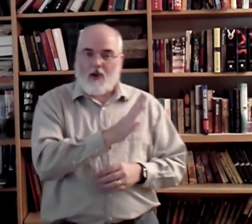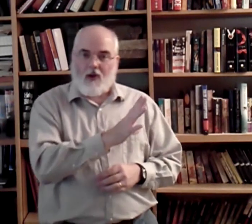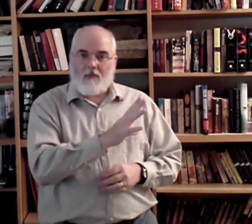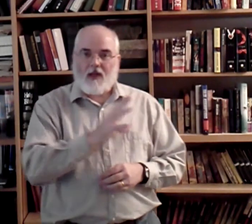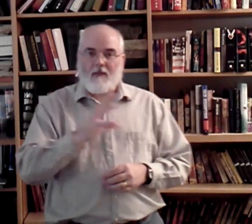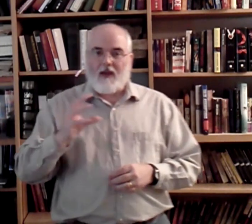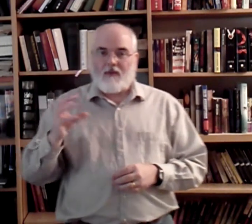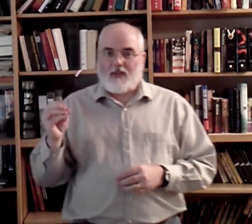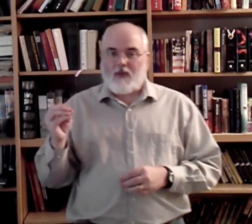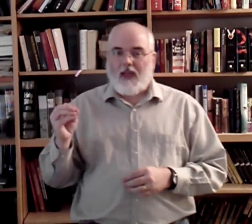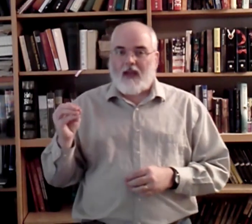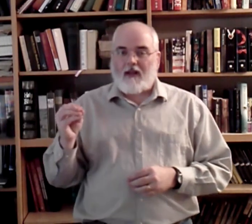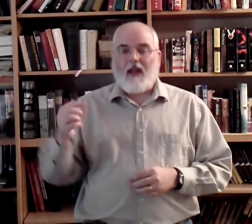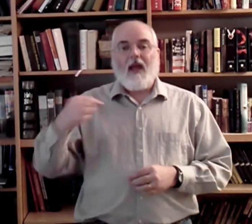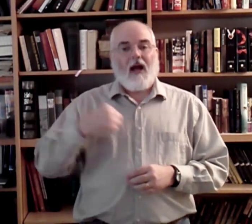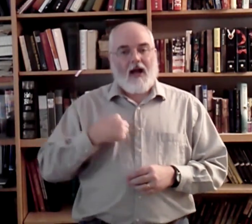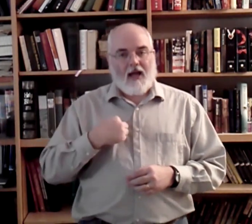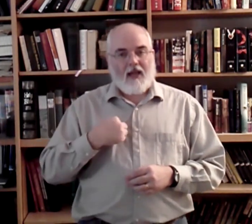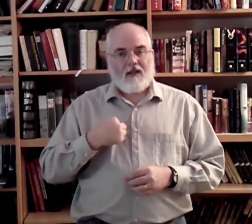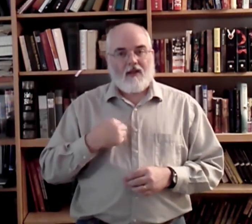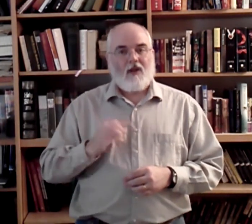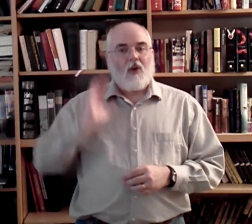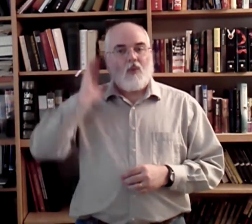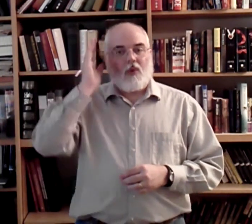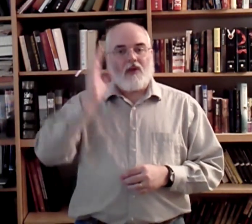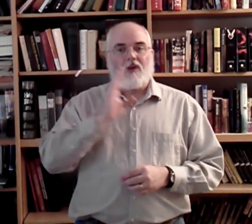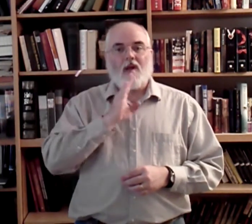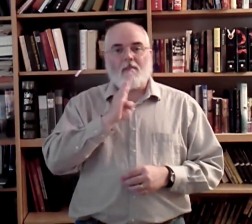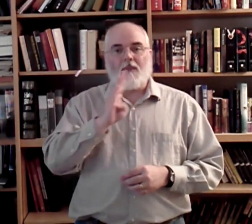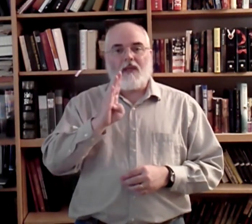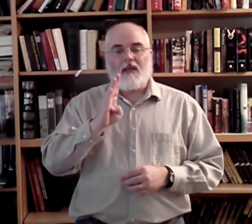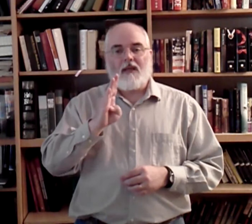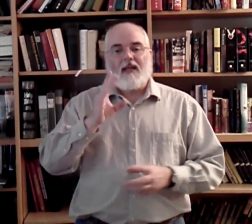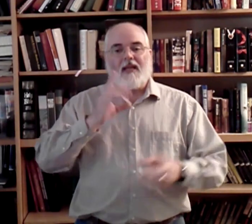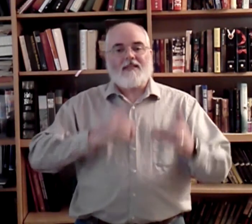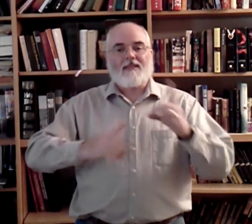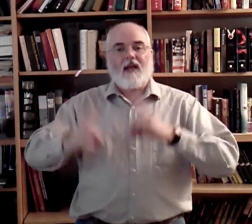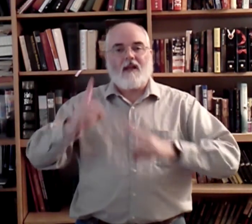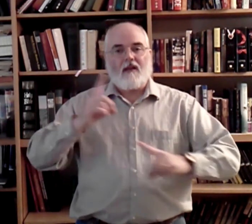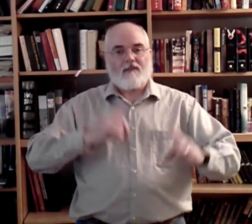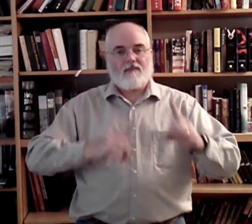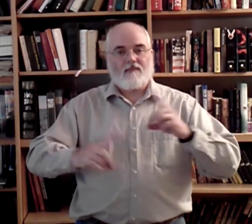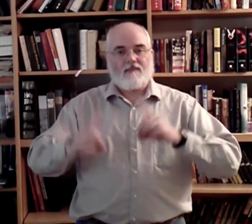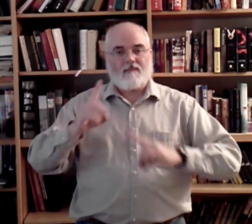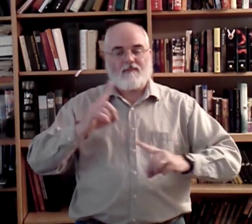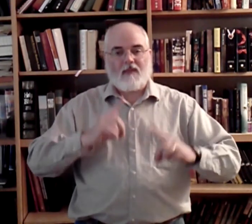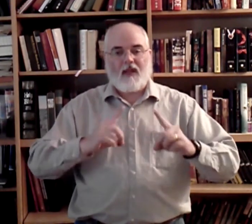palm coming over this way. And, I will be signing. Okay?